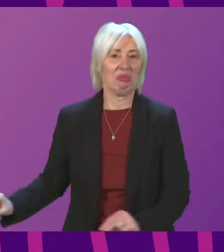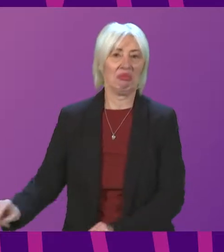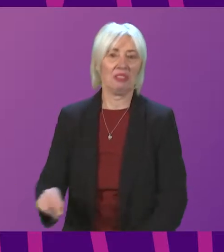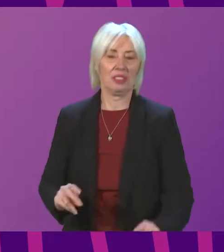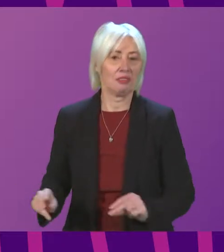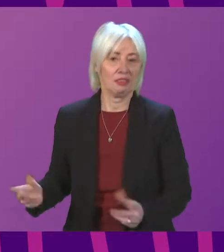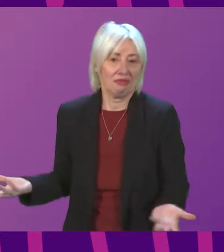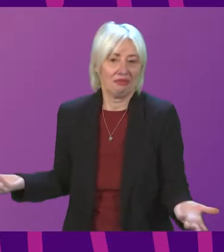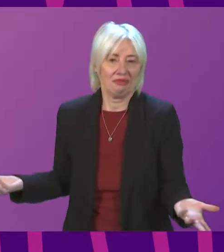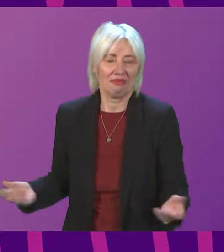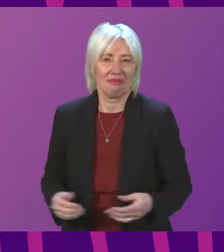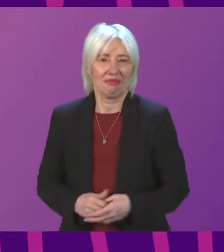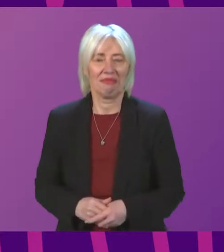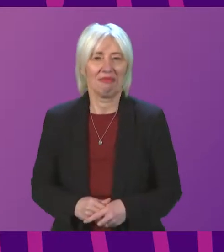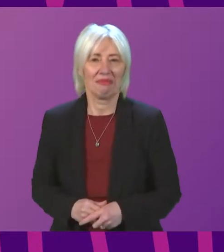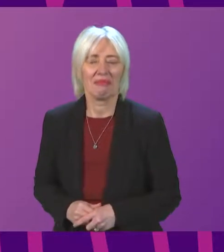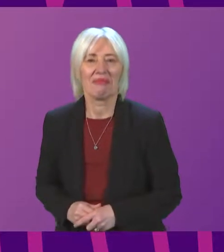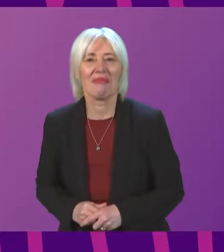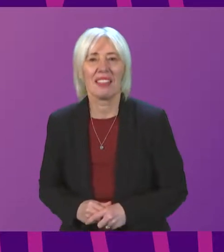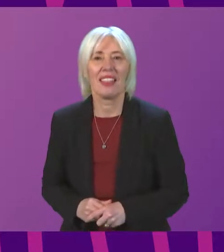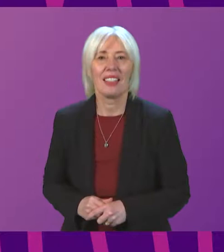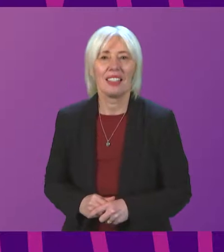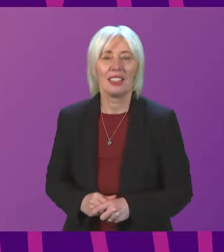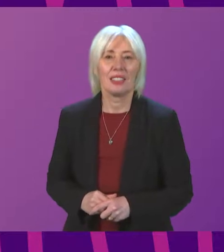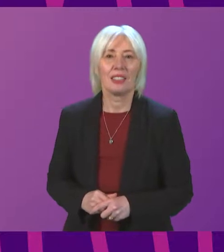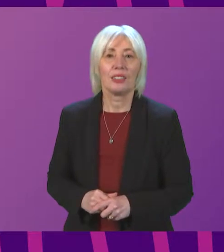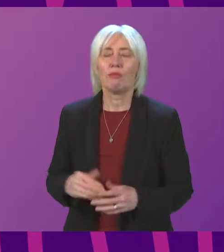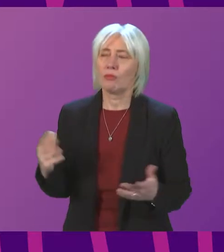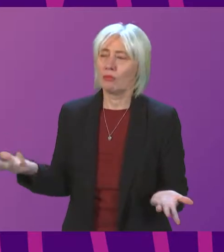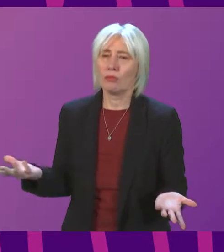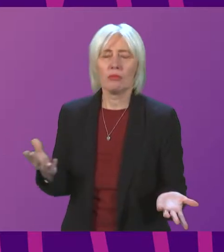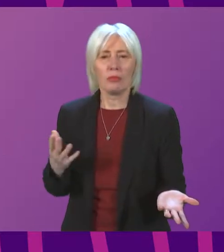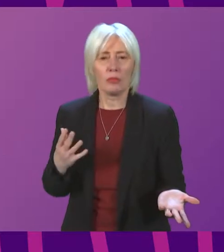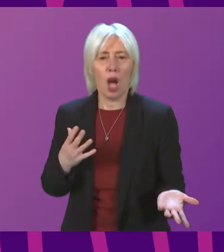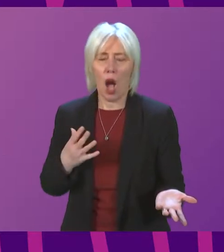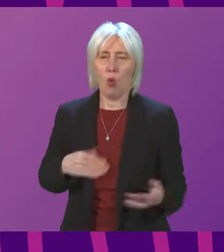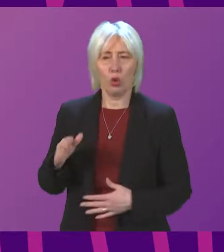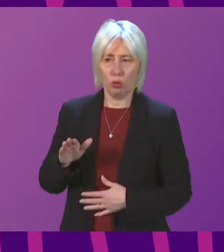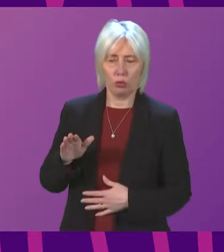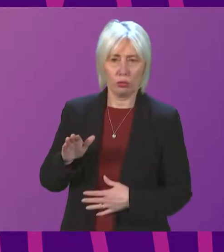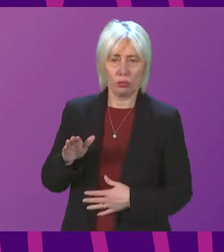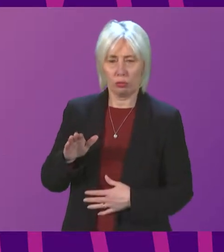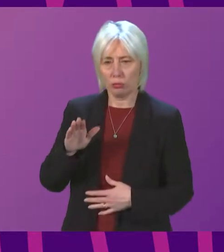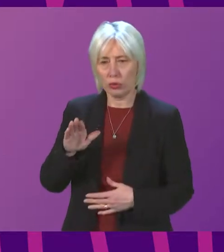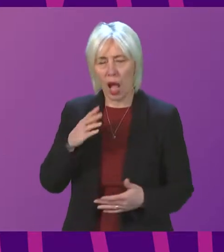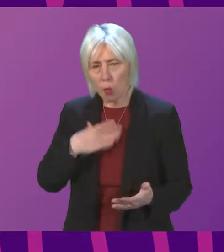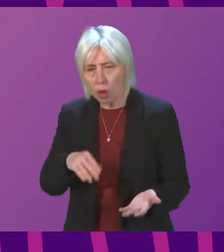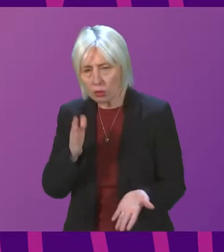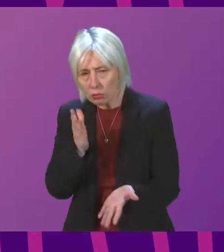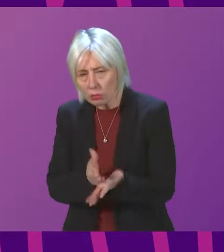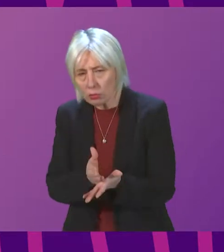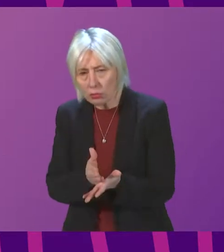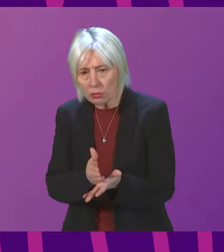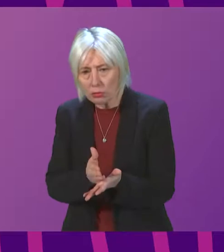Can I ask about... I want to assure the Minister, I want...